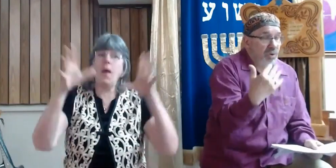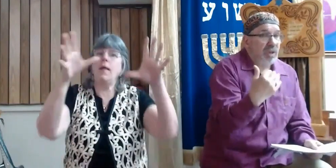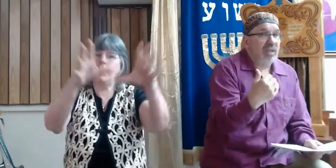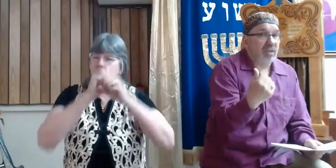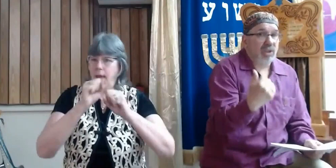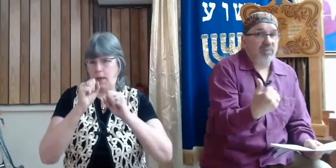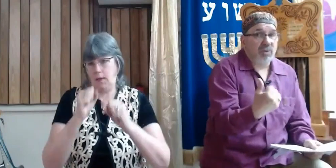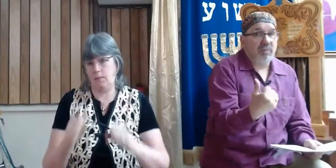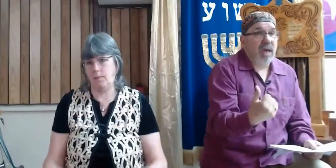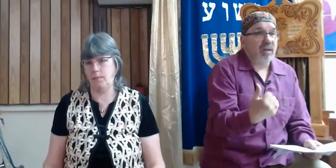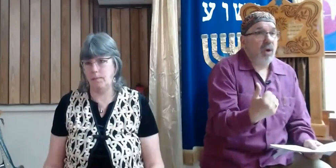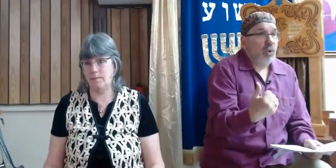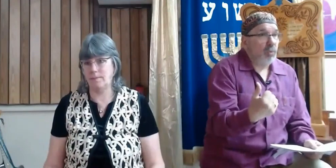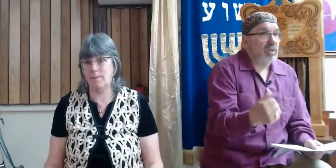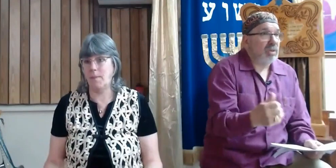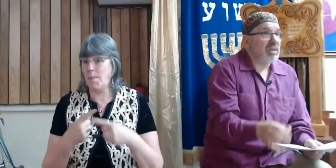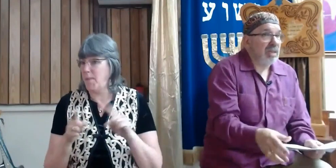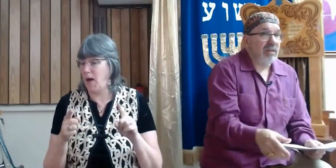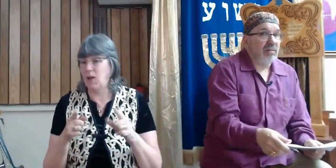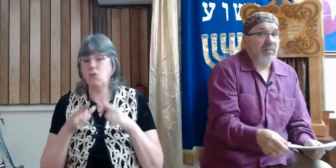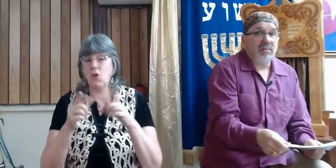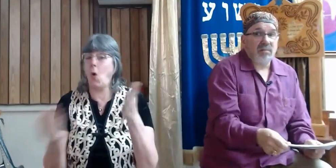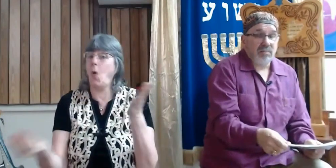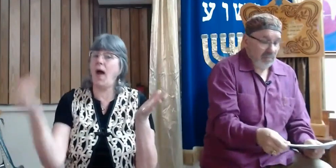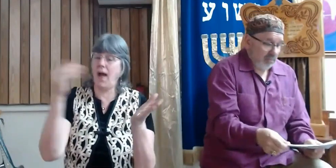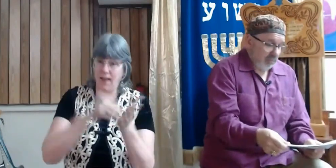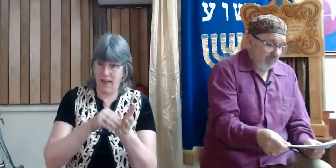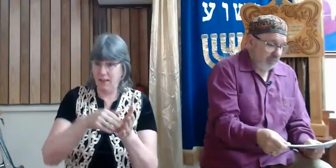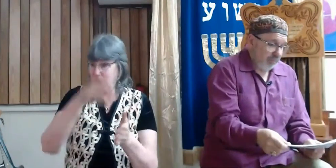to go against Hashem's command was their sin.